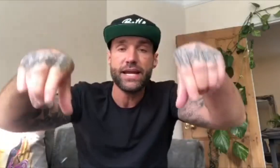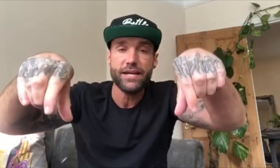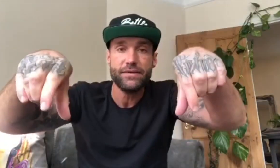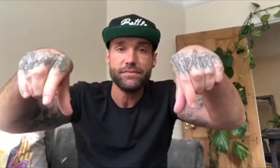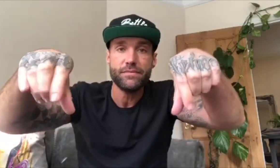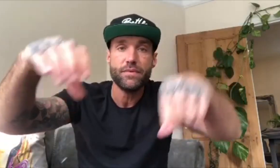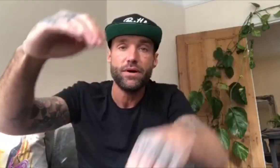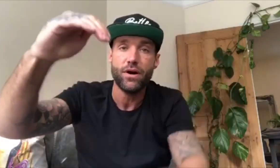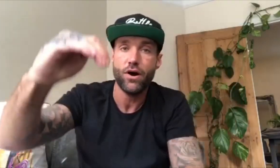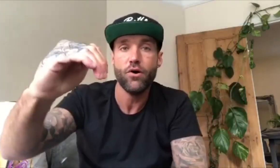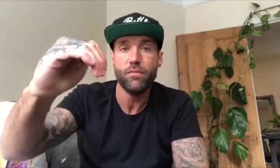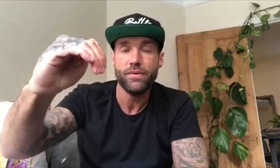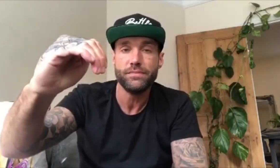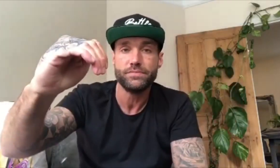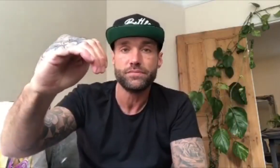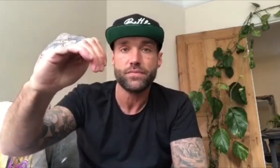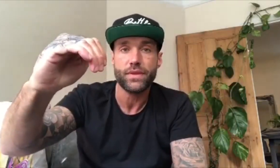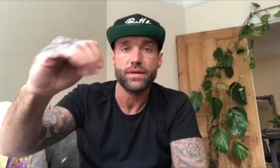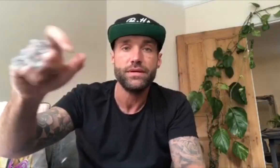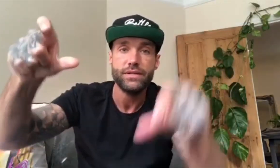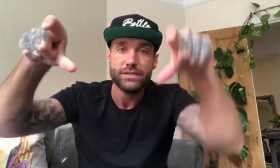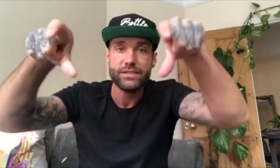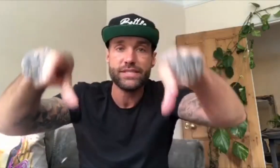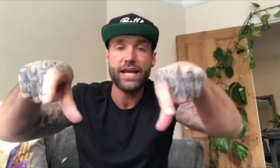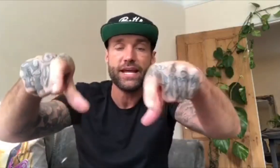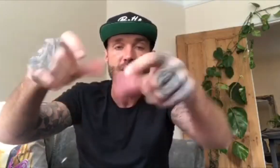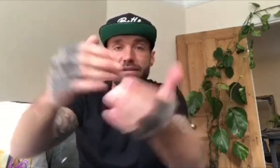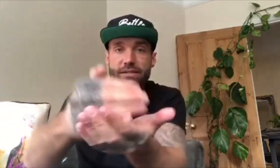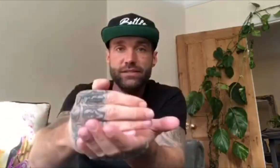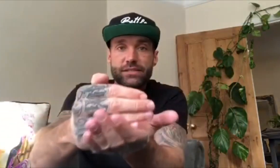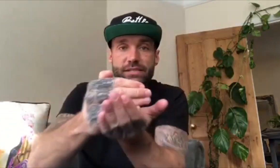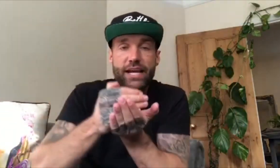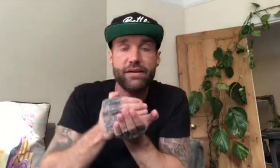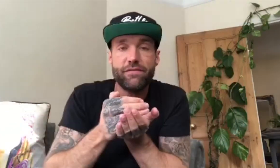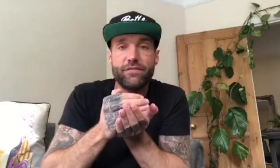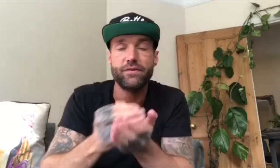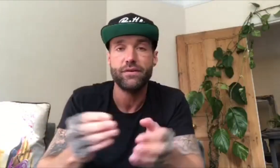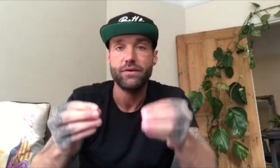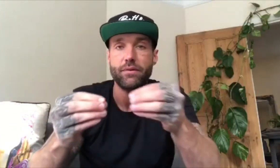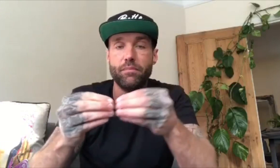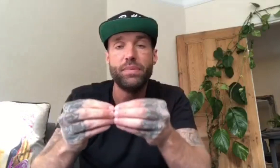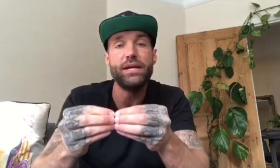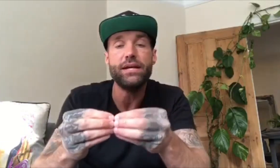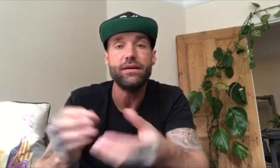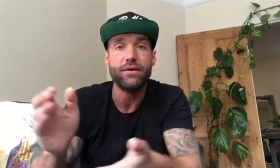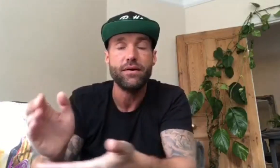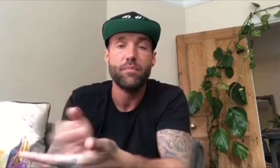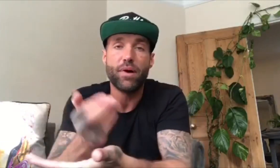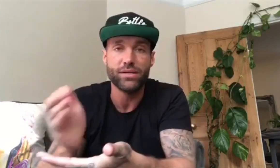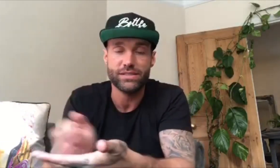home, stay safe, be positive.